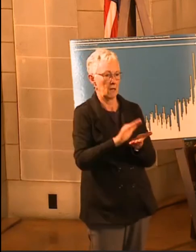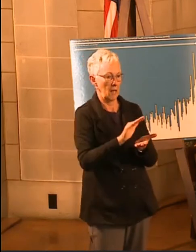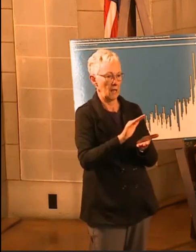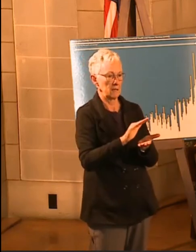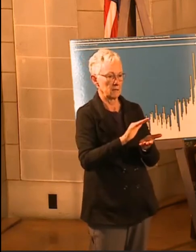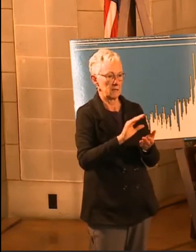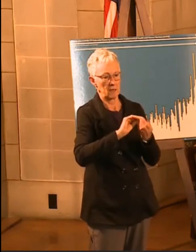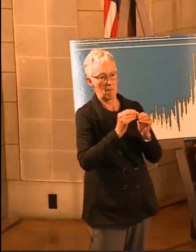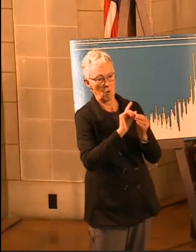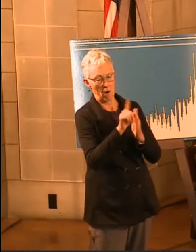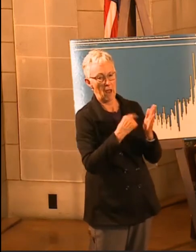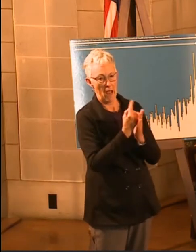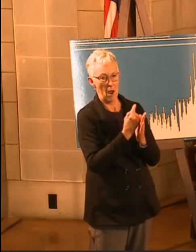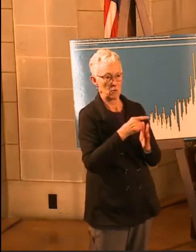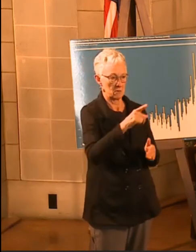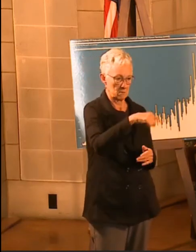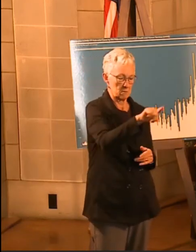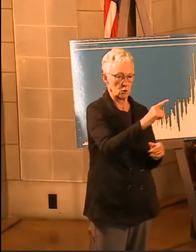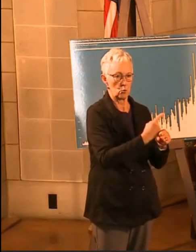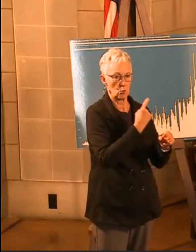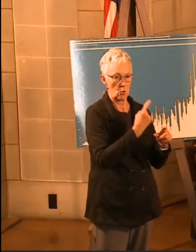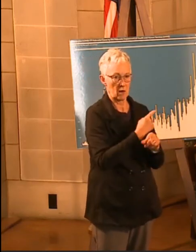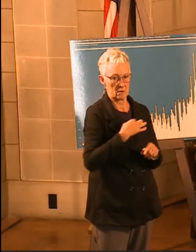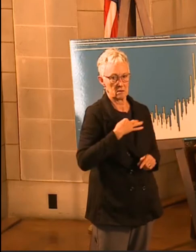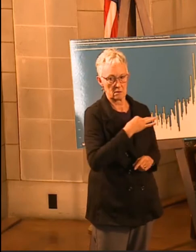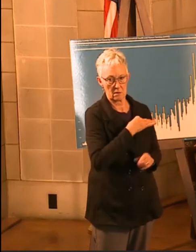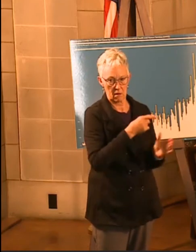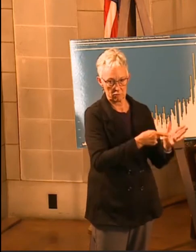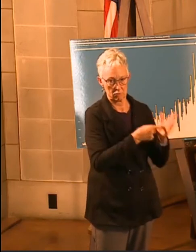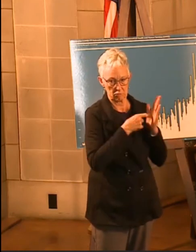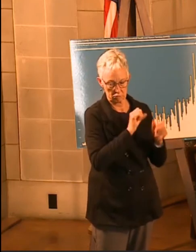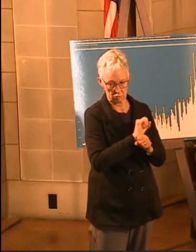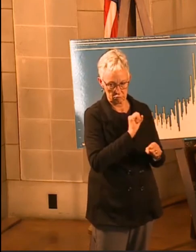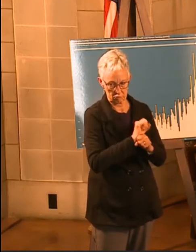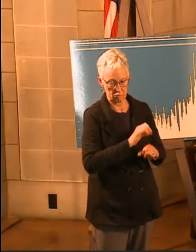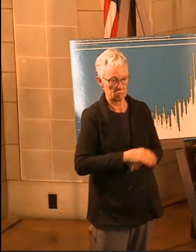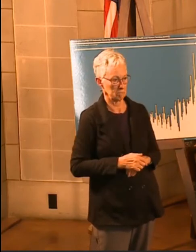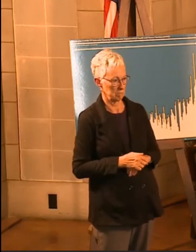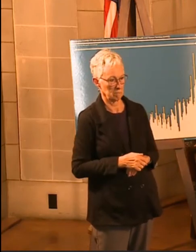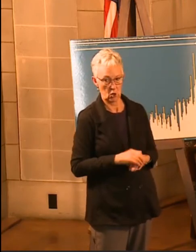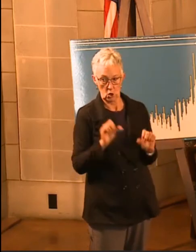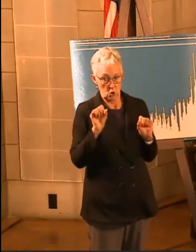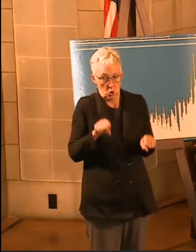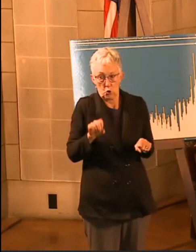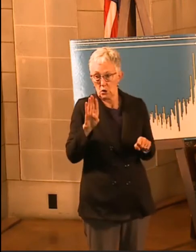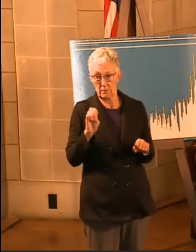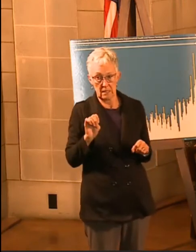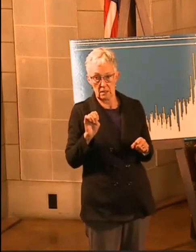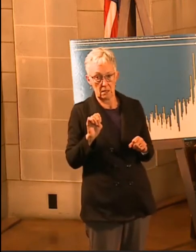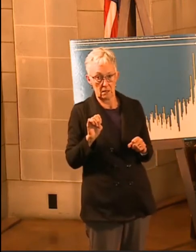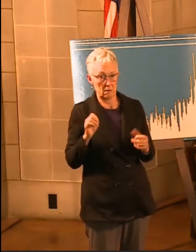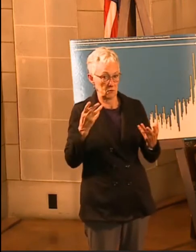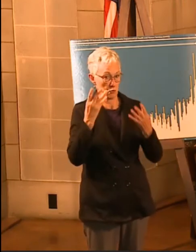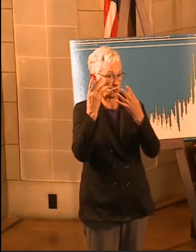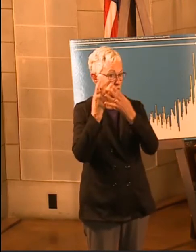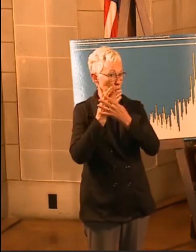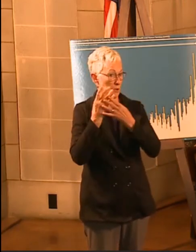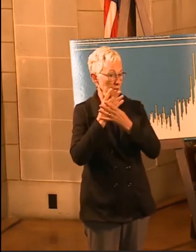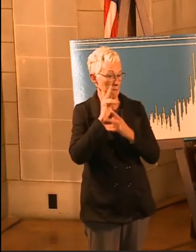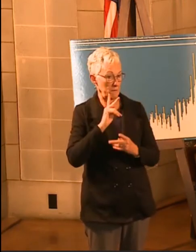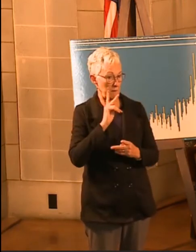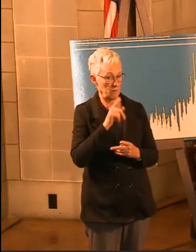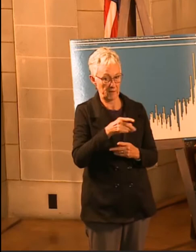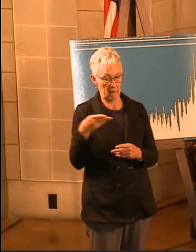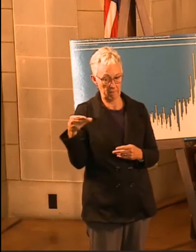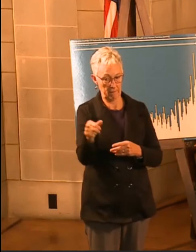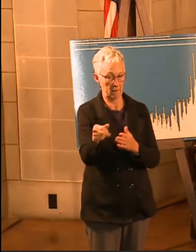again, even down to screeners that you see when you go into the hospital. That's an extra hospital expense for them. So